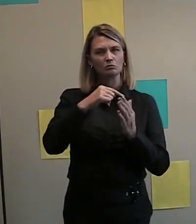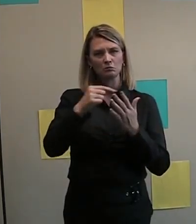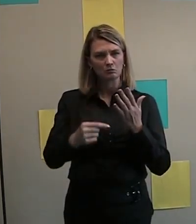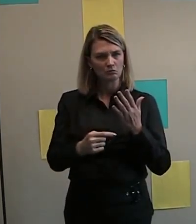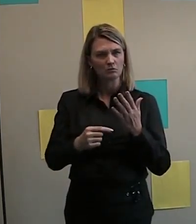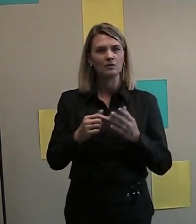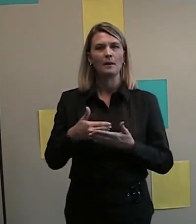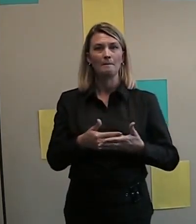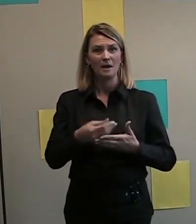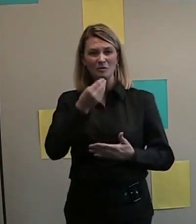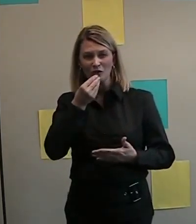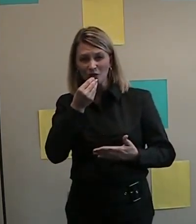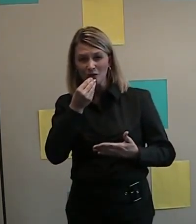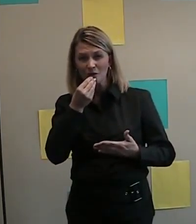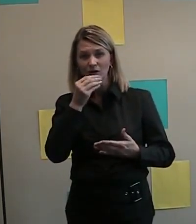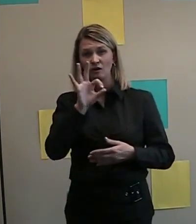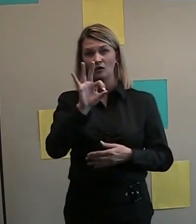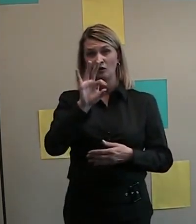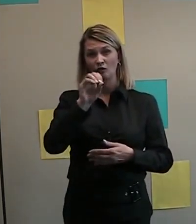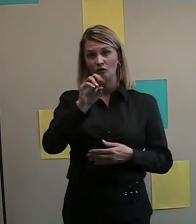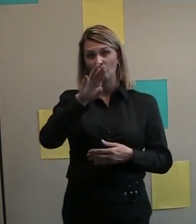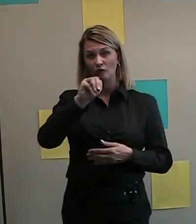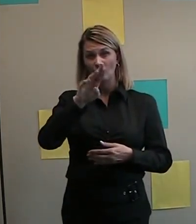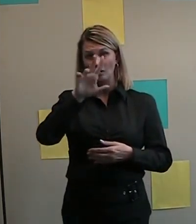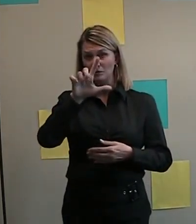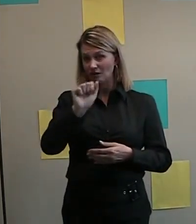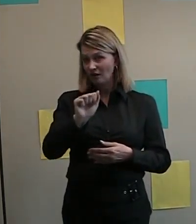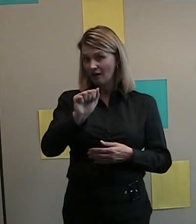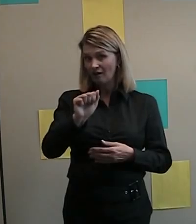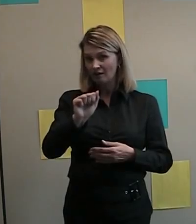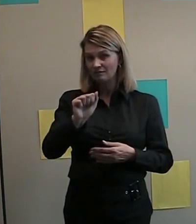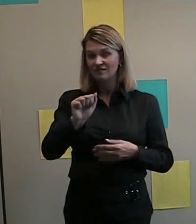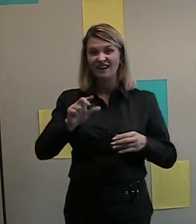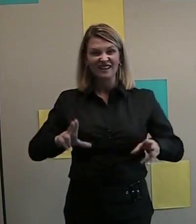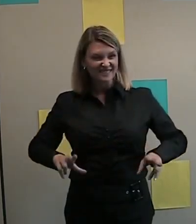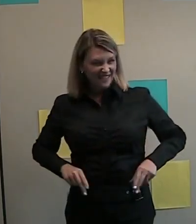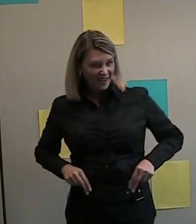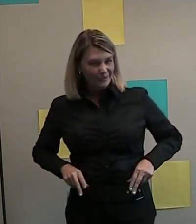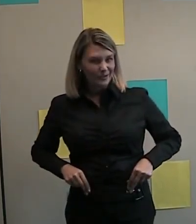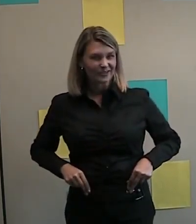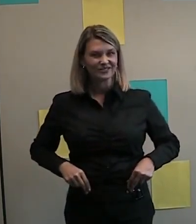and formula, diapers, and small toys.